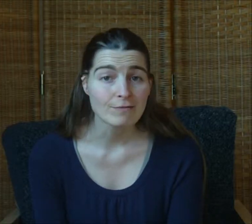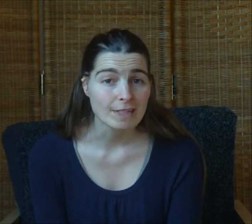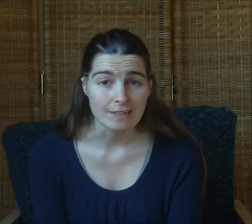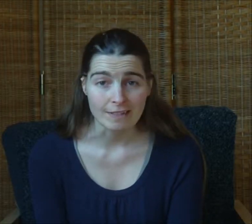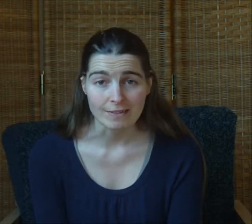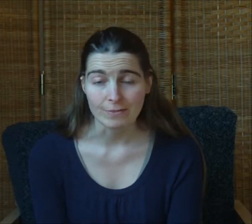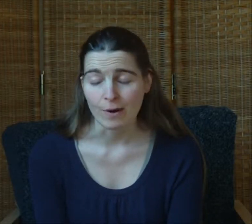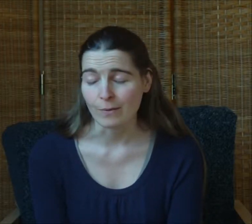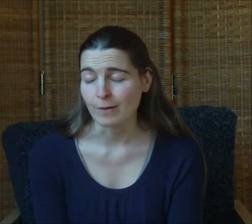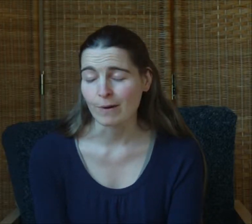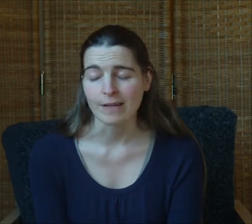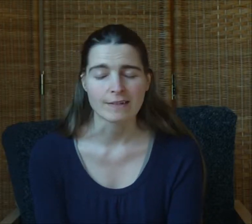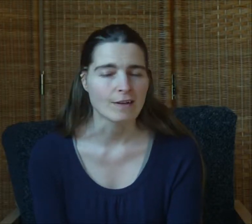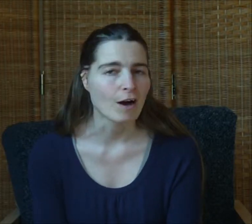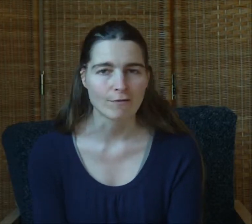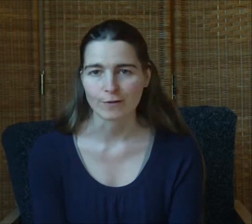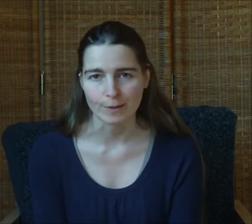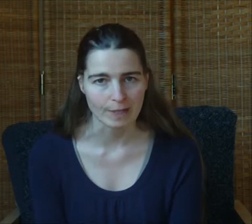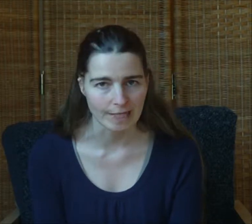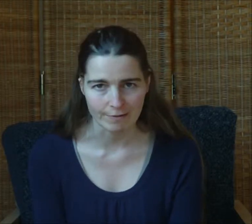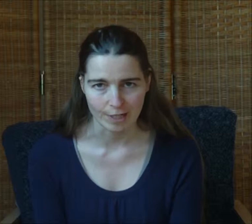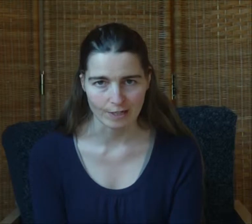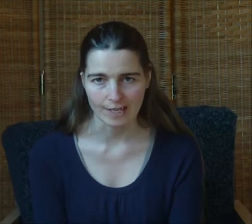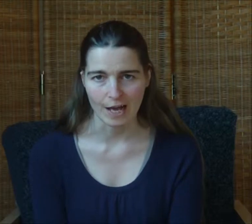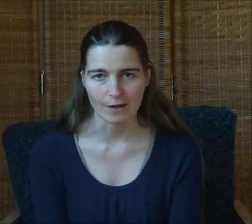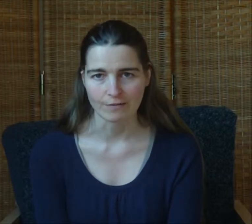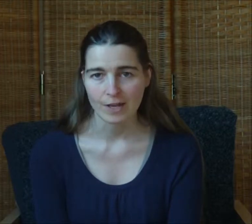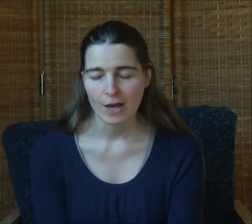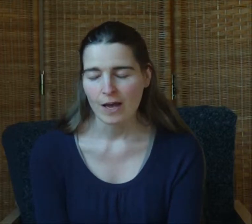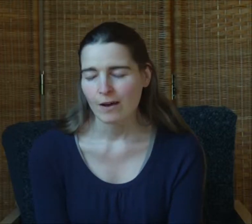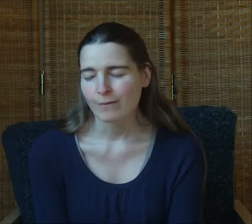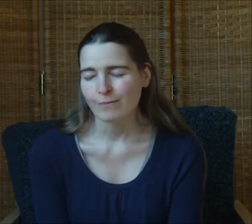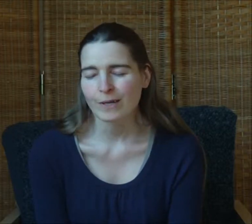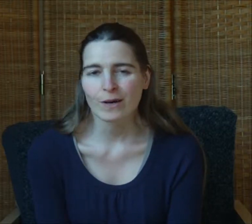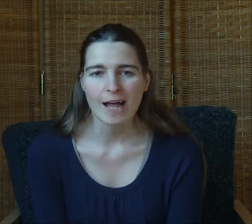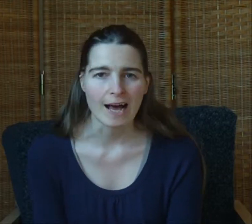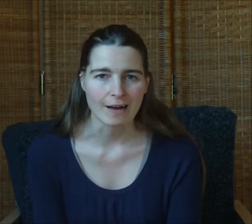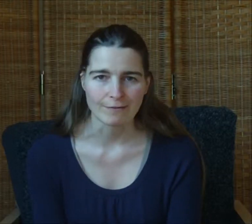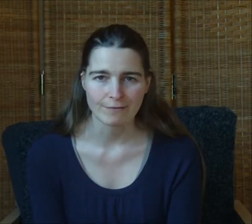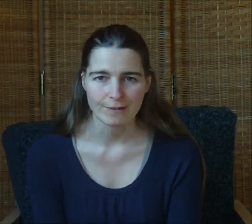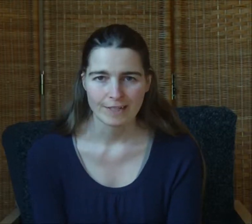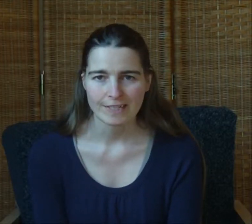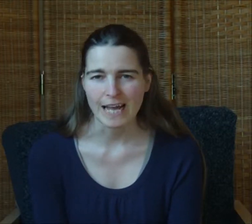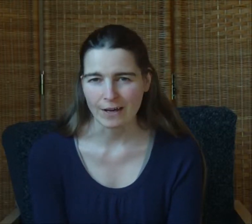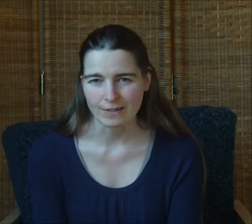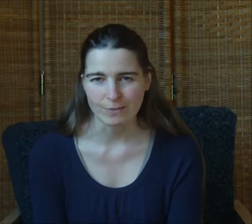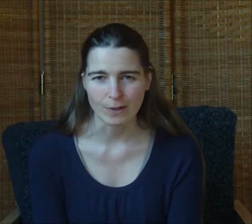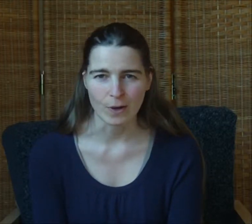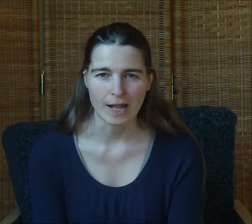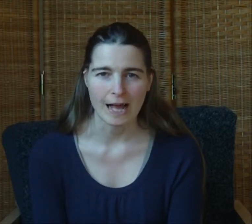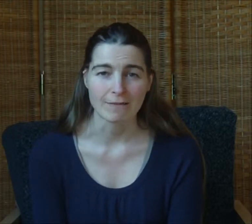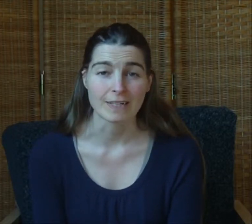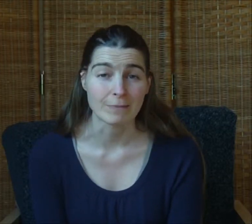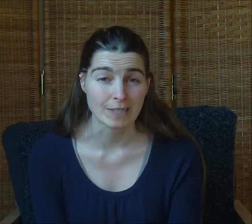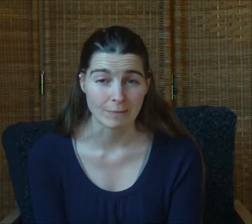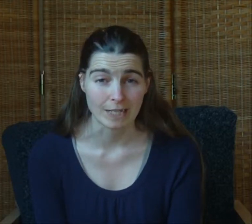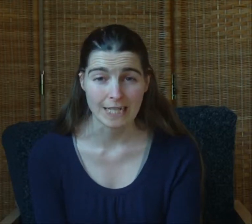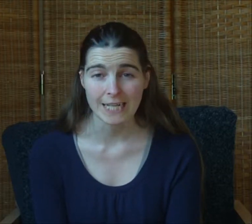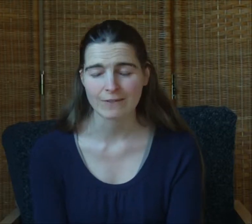reasons why we might not fully believe in ourselves. We all have doubts, we all have limiting beliefs